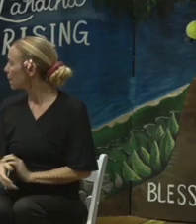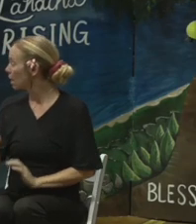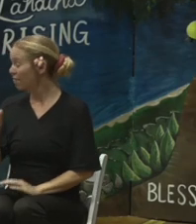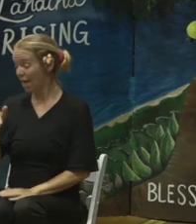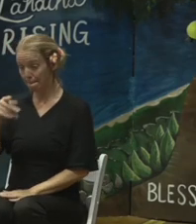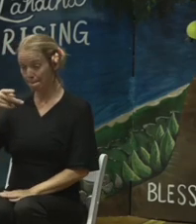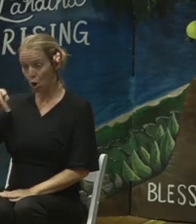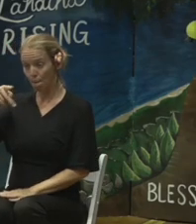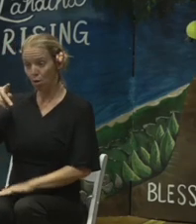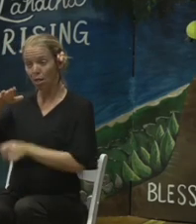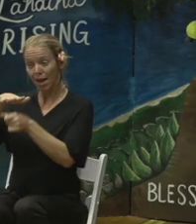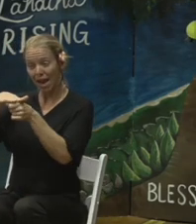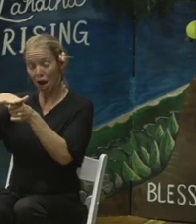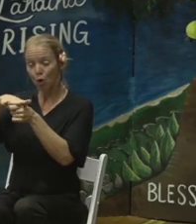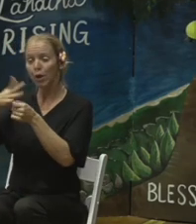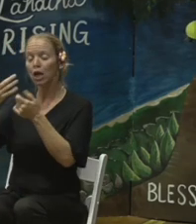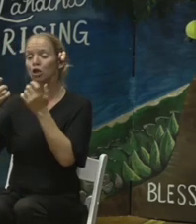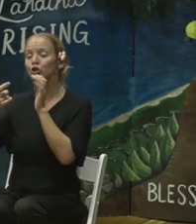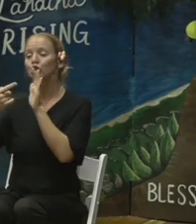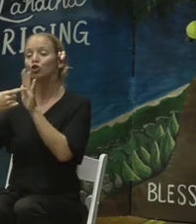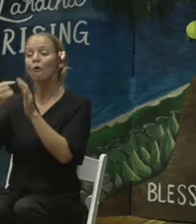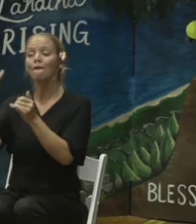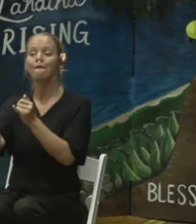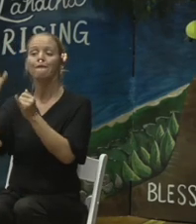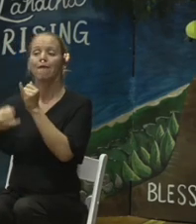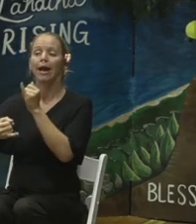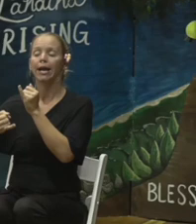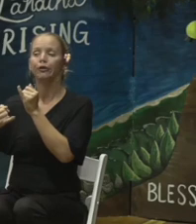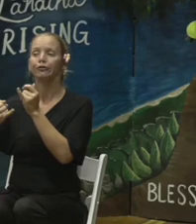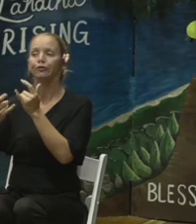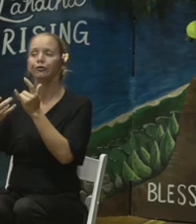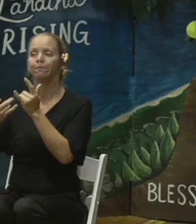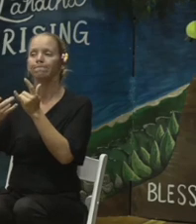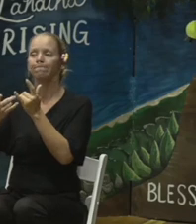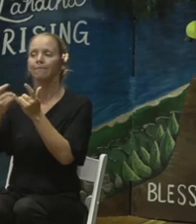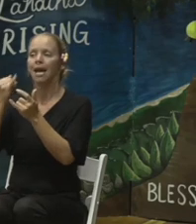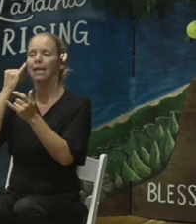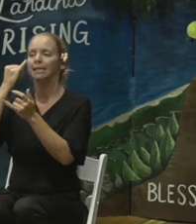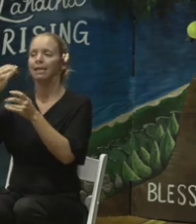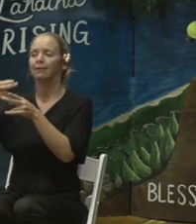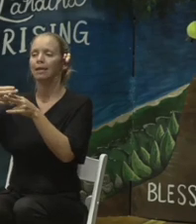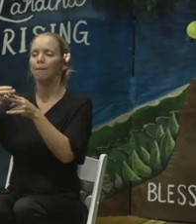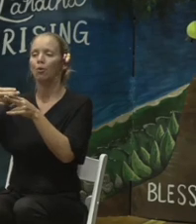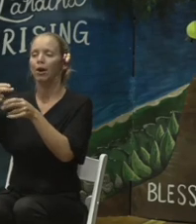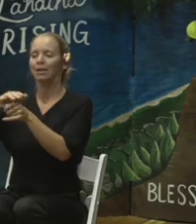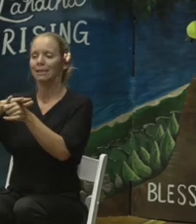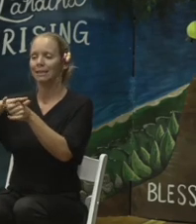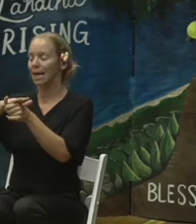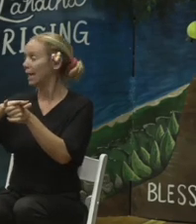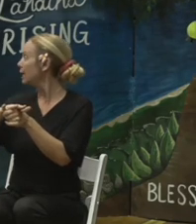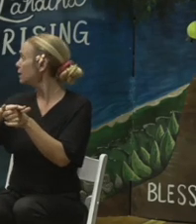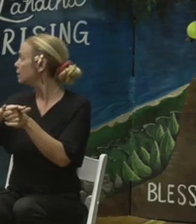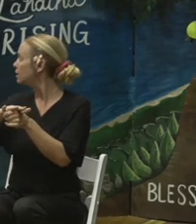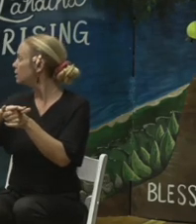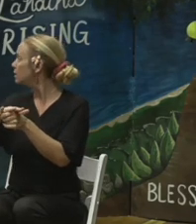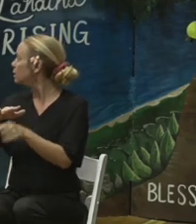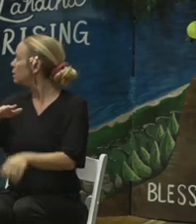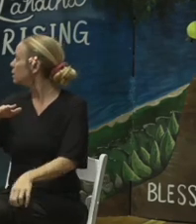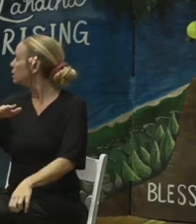disposition site. So this purple is under the county purview. What you see here in yellow